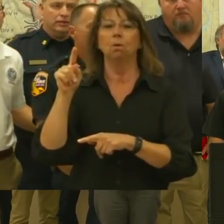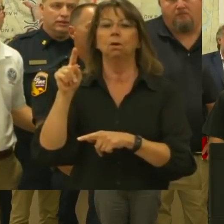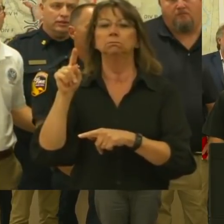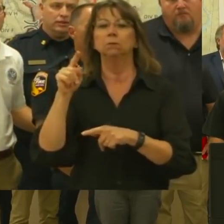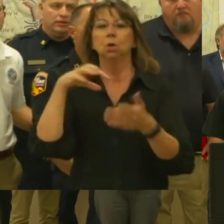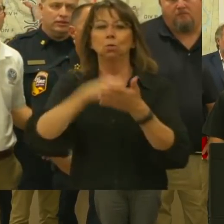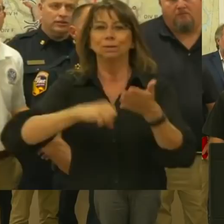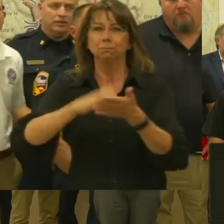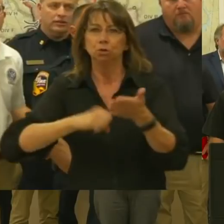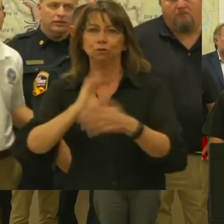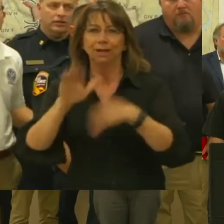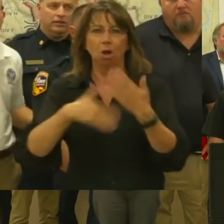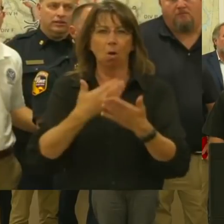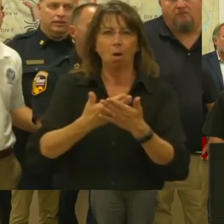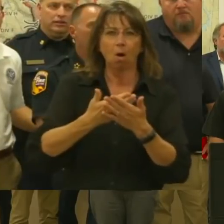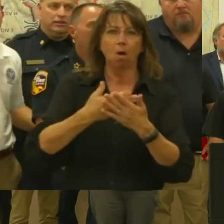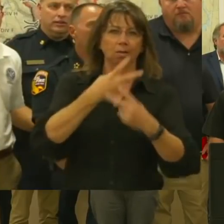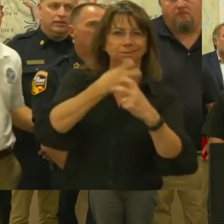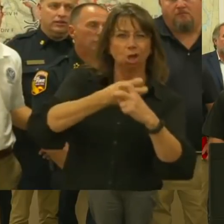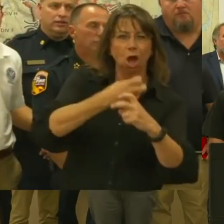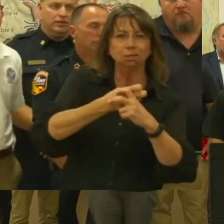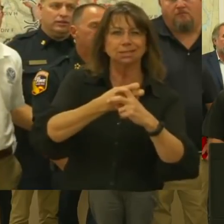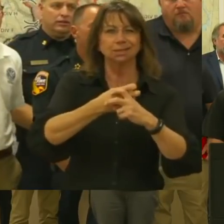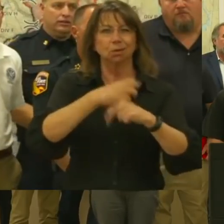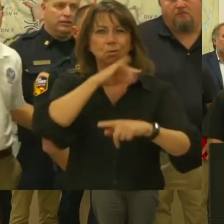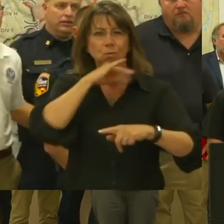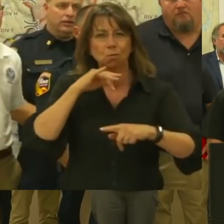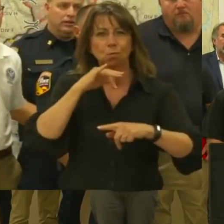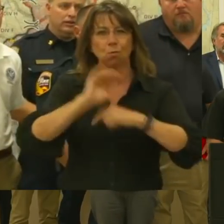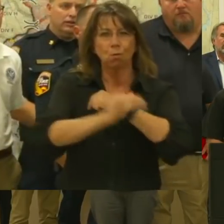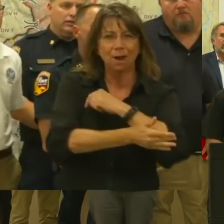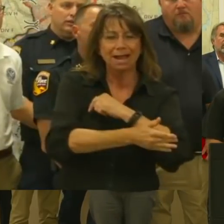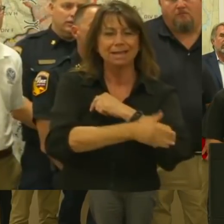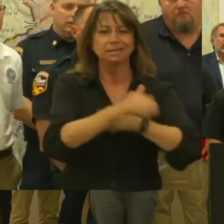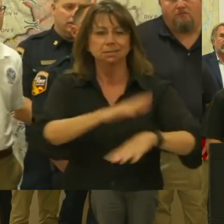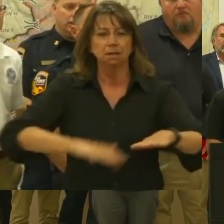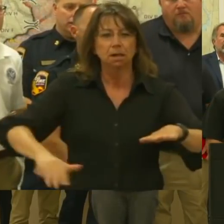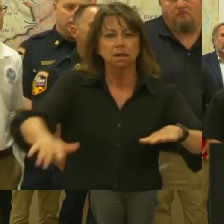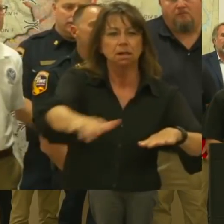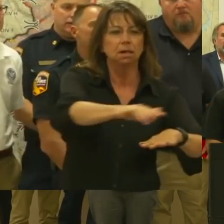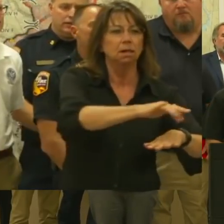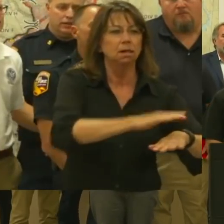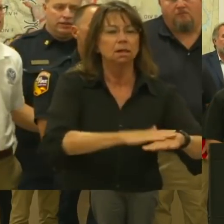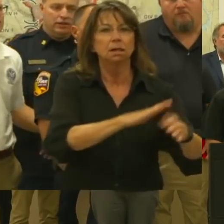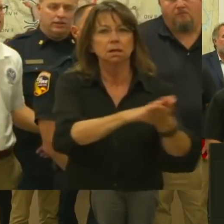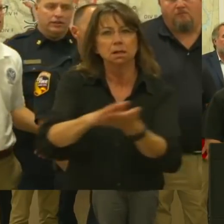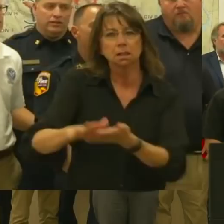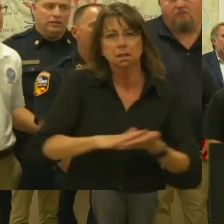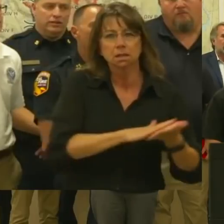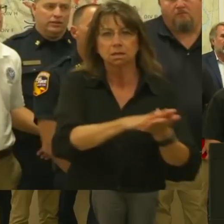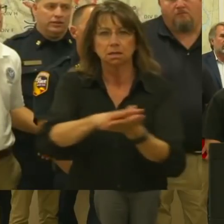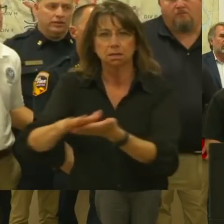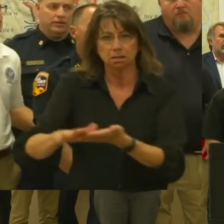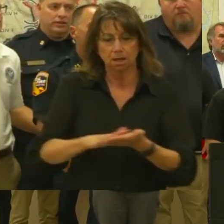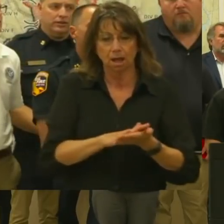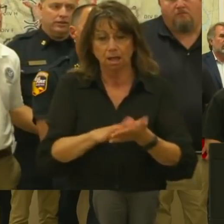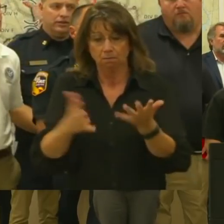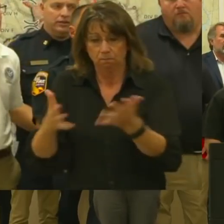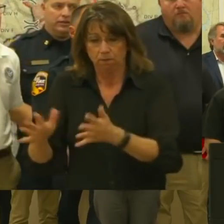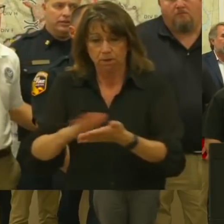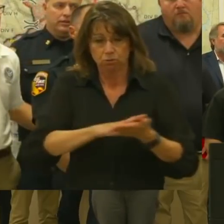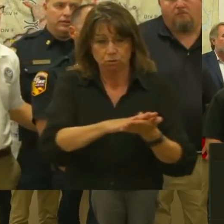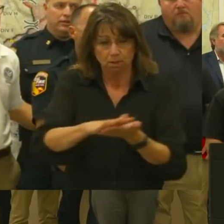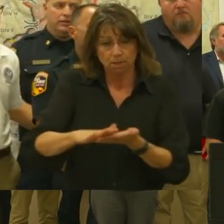removing household hazardous waste from the various properties. And following that effort, and we clean those properties up,